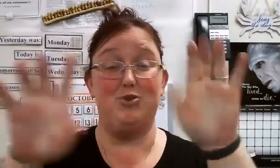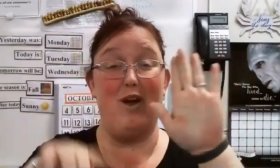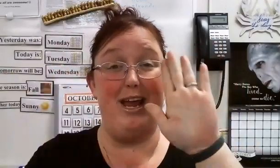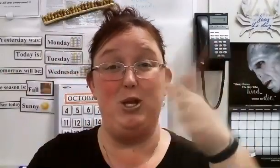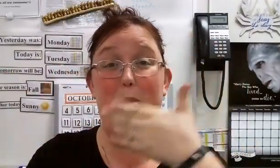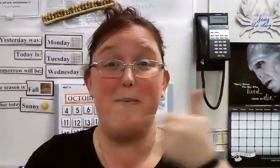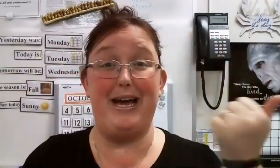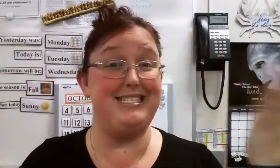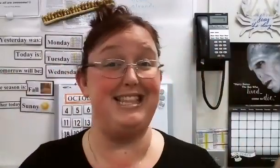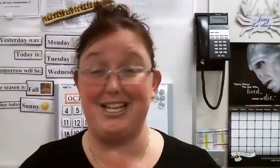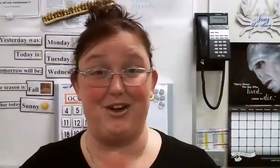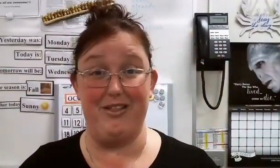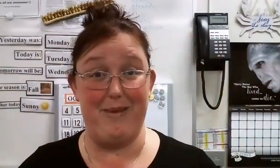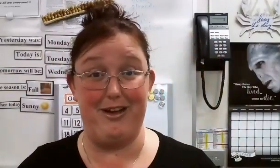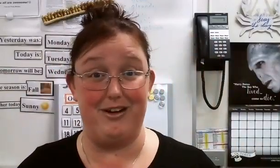trying your best, that's all that matters.